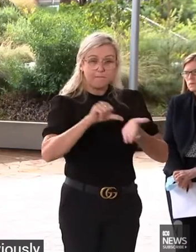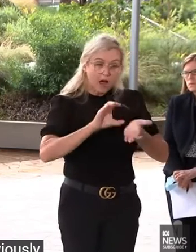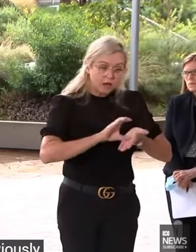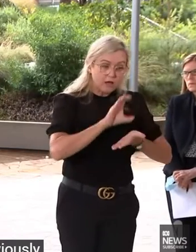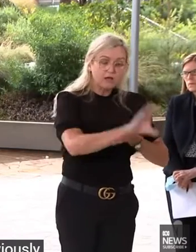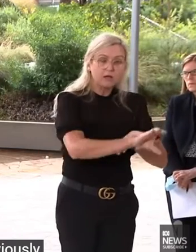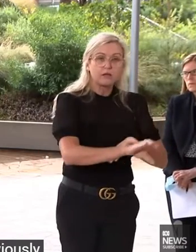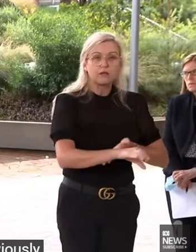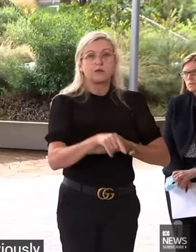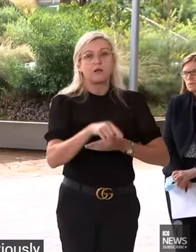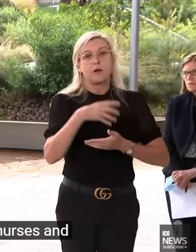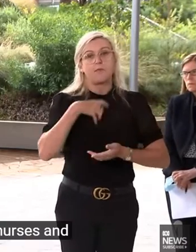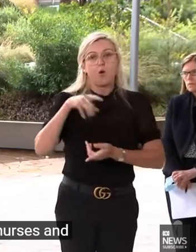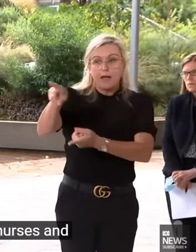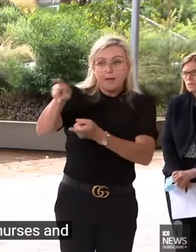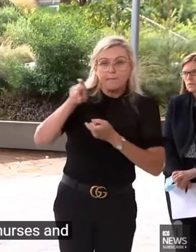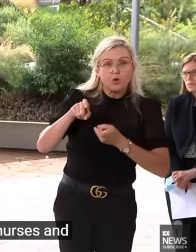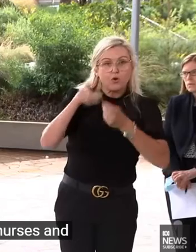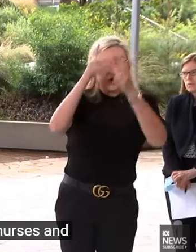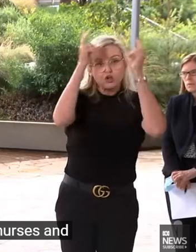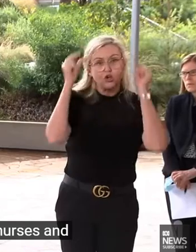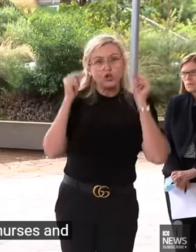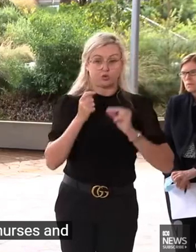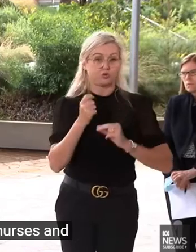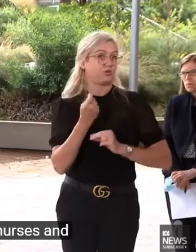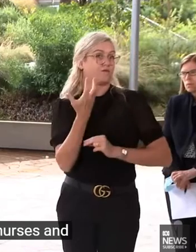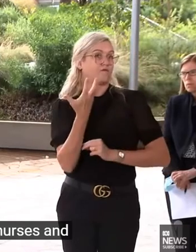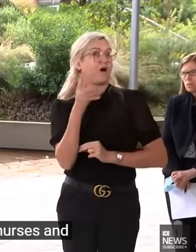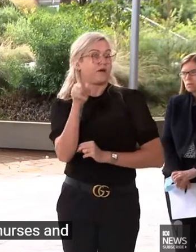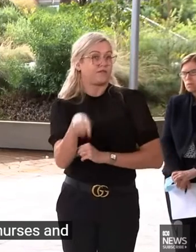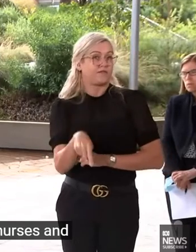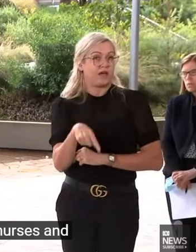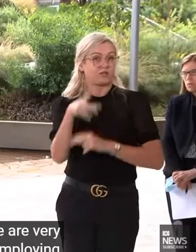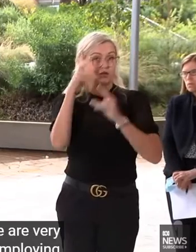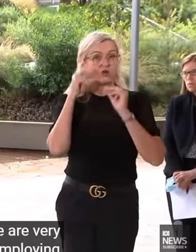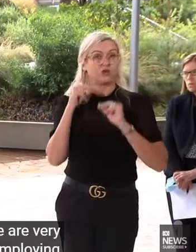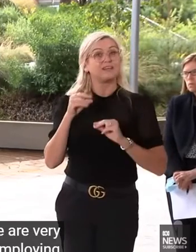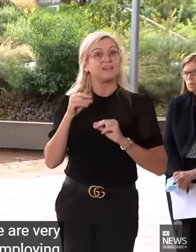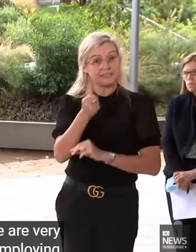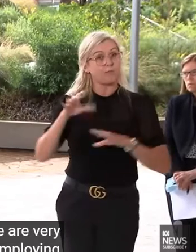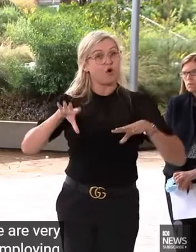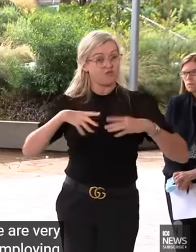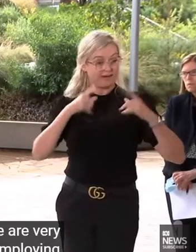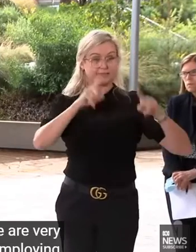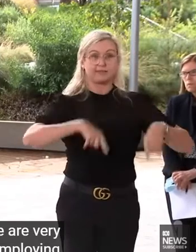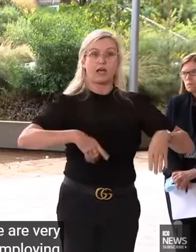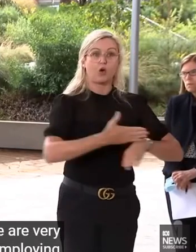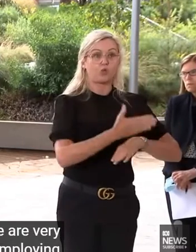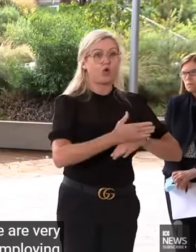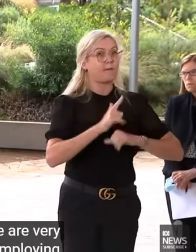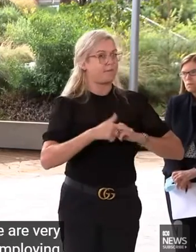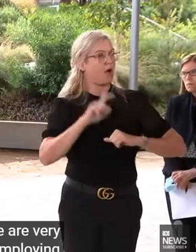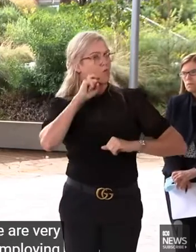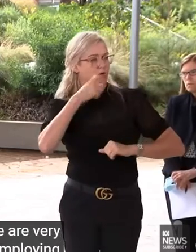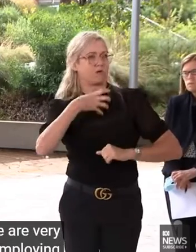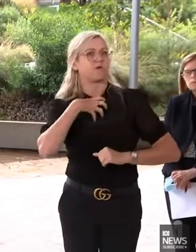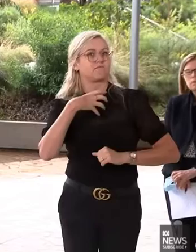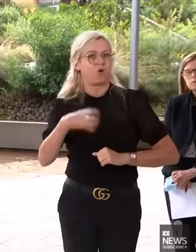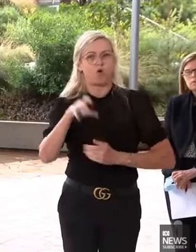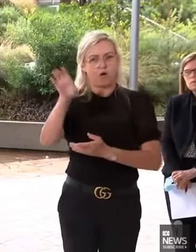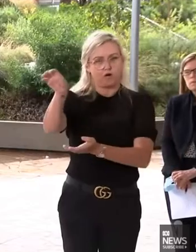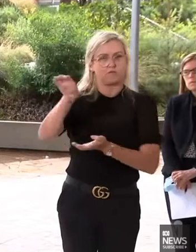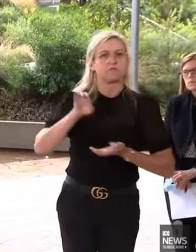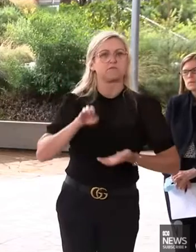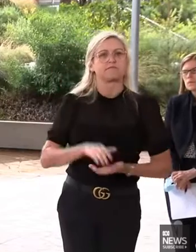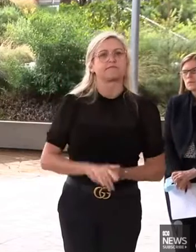we're very much committed to employing those additional 5,000 nurses, many of them have already been employed, but more to go in this current four year period.